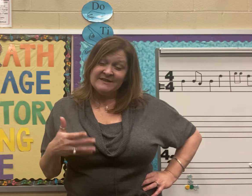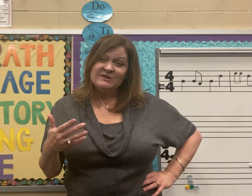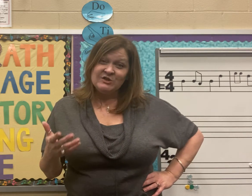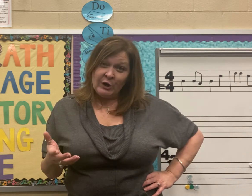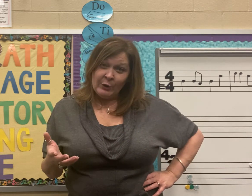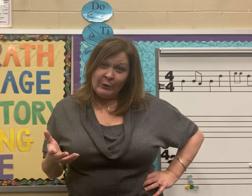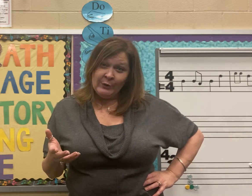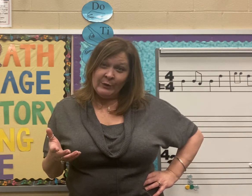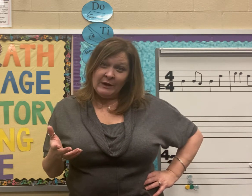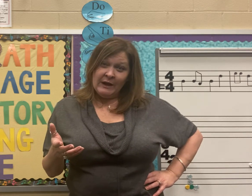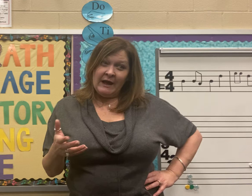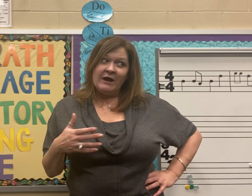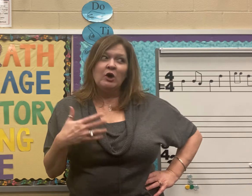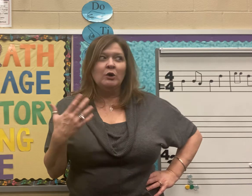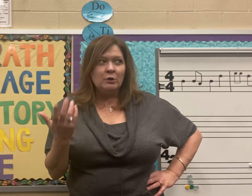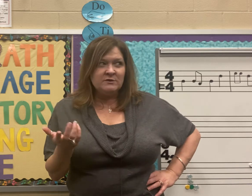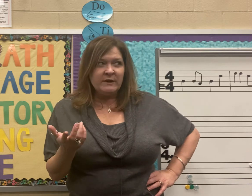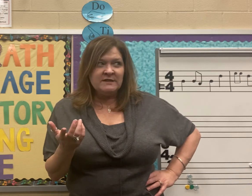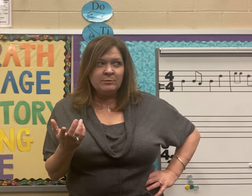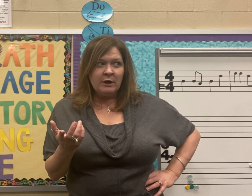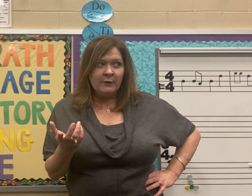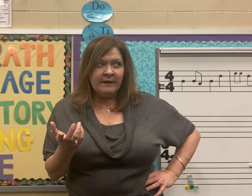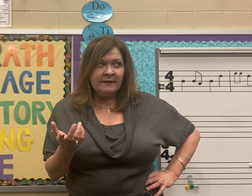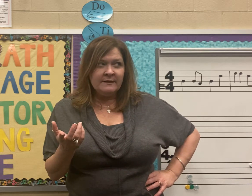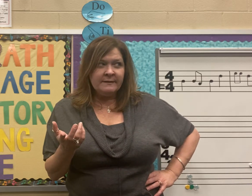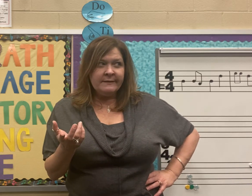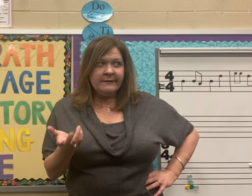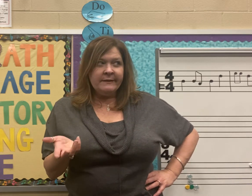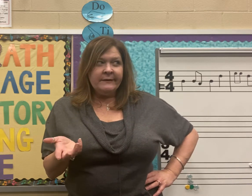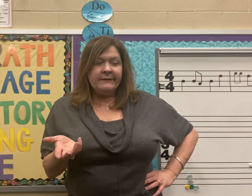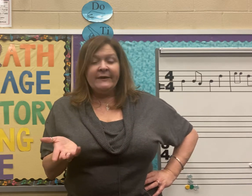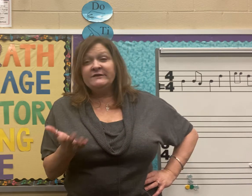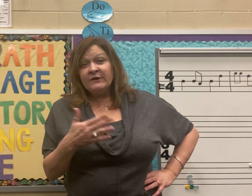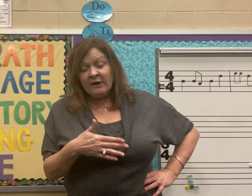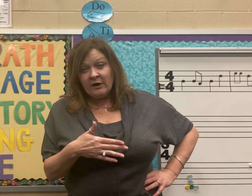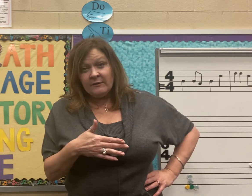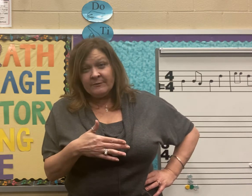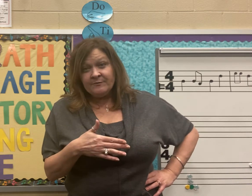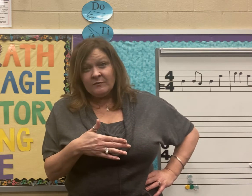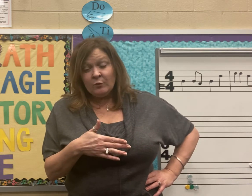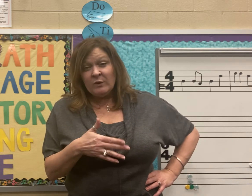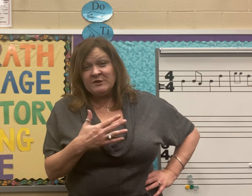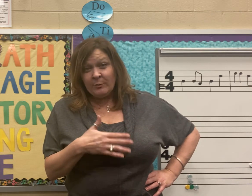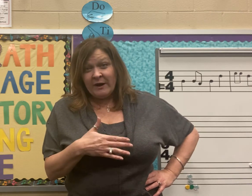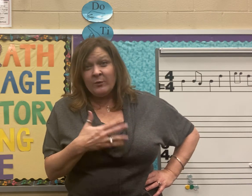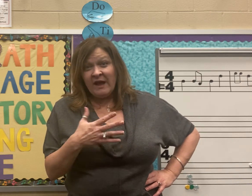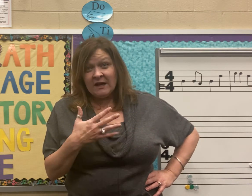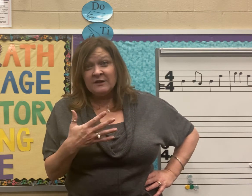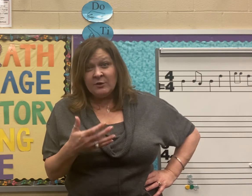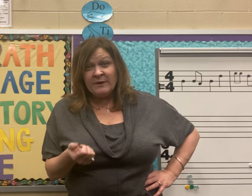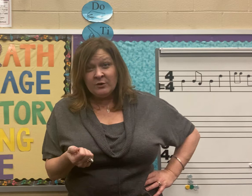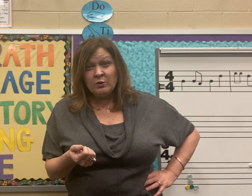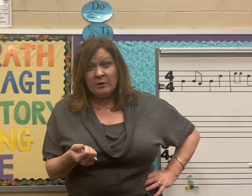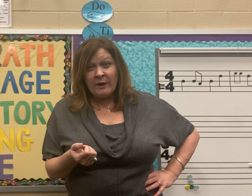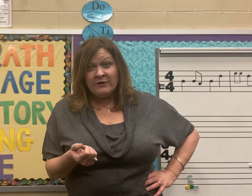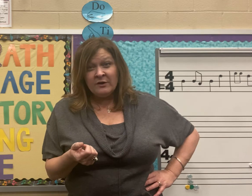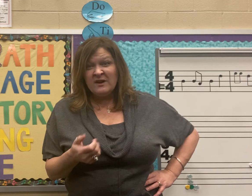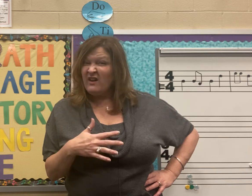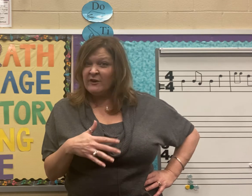snow and cold winds blowing. Well, during our winter break, we had a little bit of cool weather. Not very